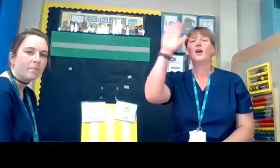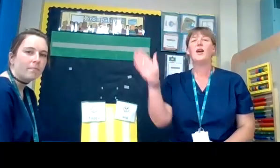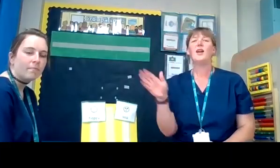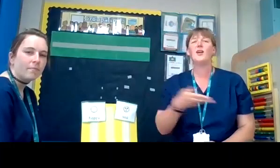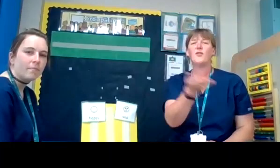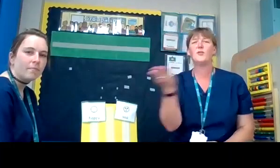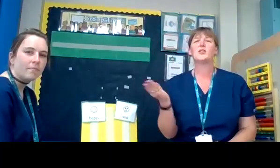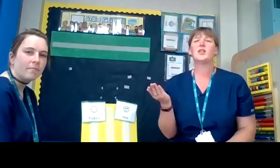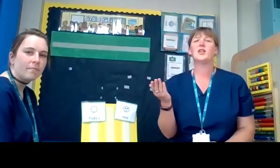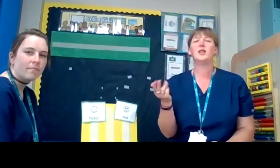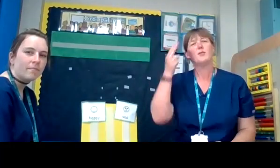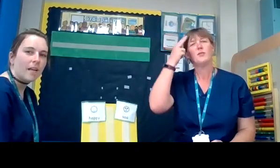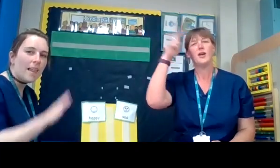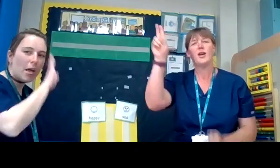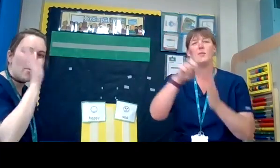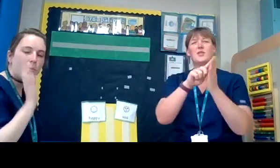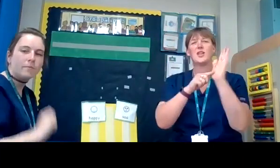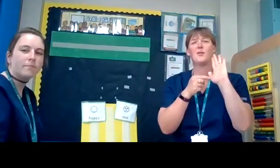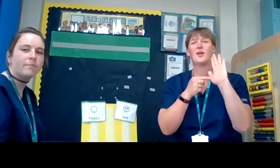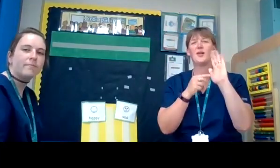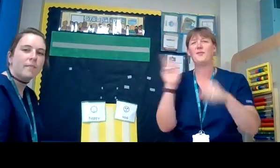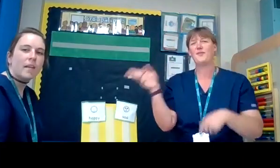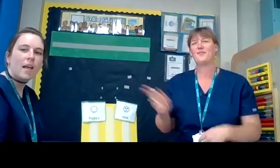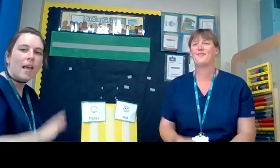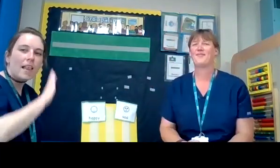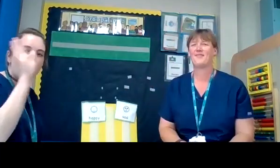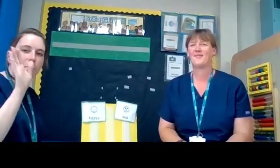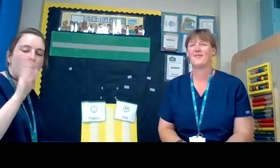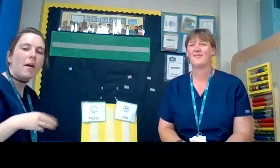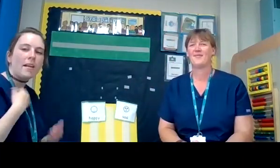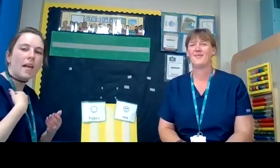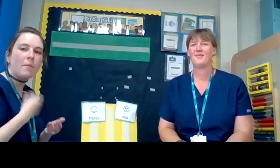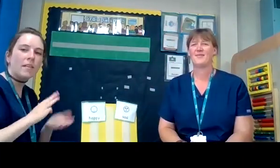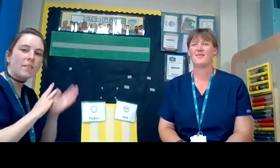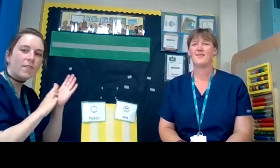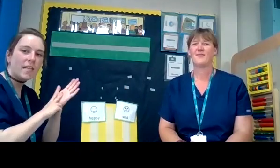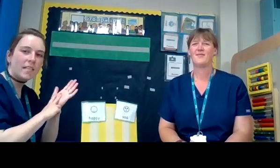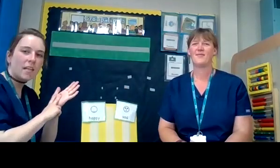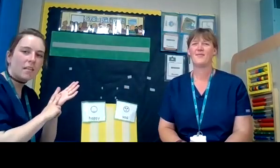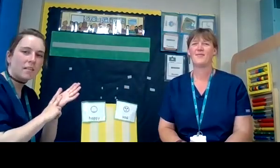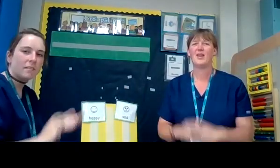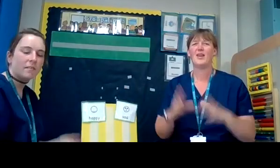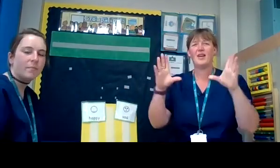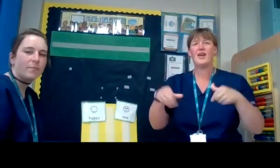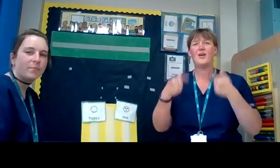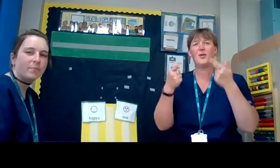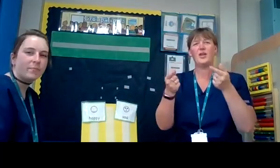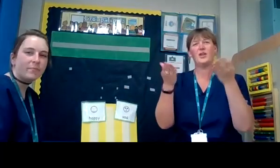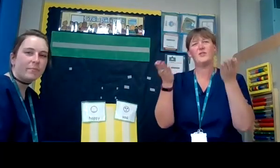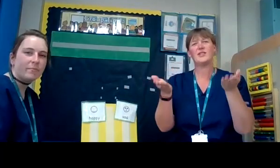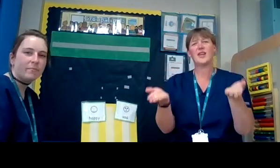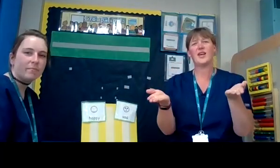hello everybody my name's Gemma hello my name is Vanessa how are you today